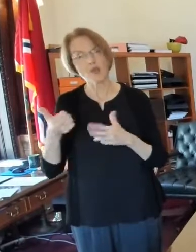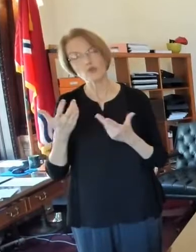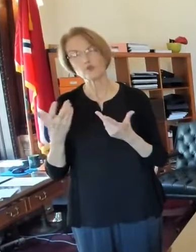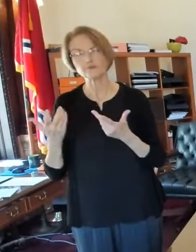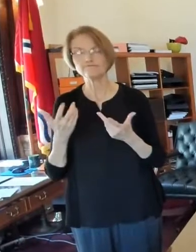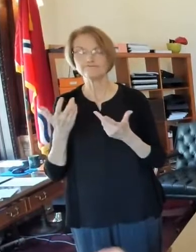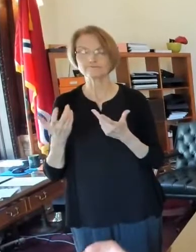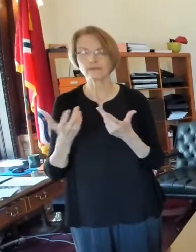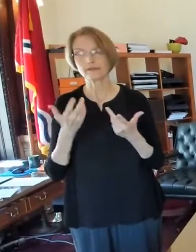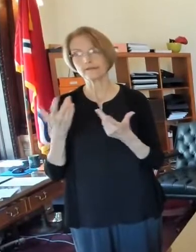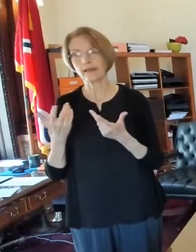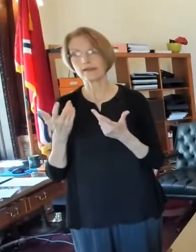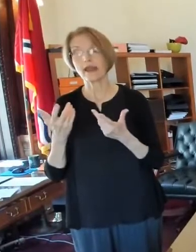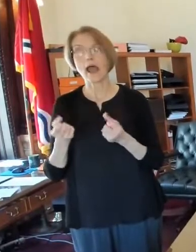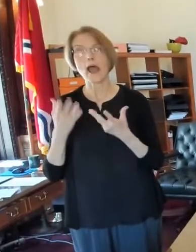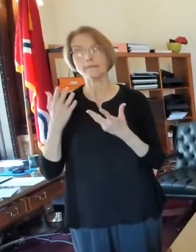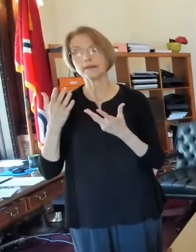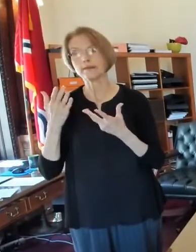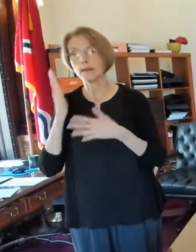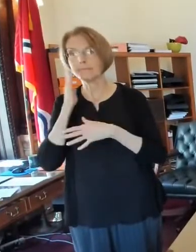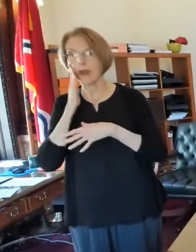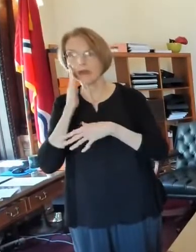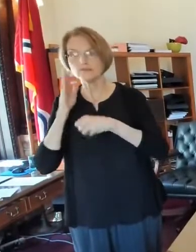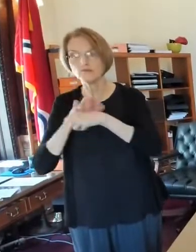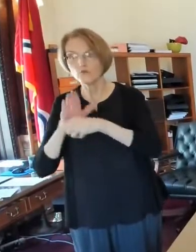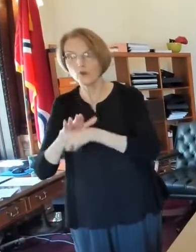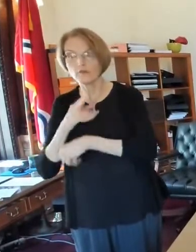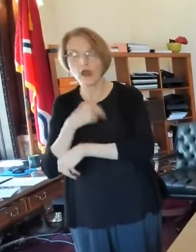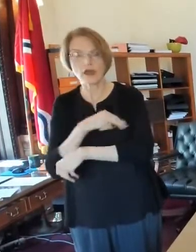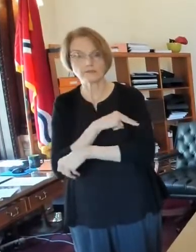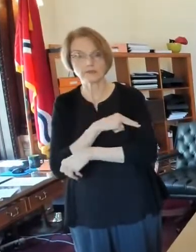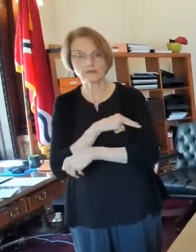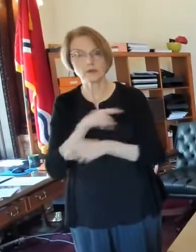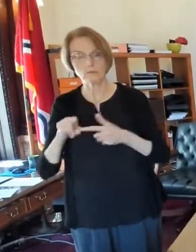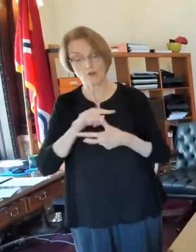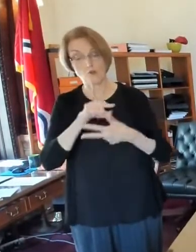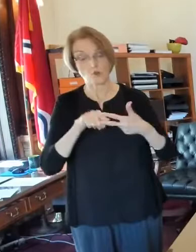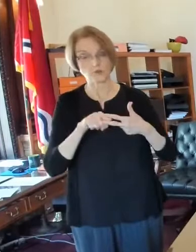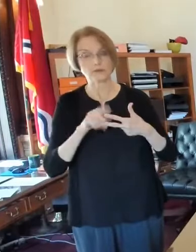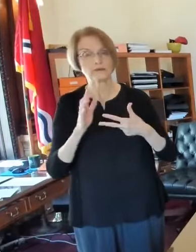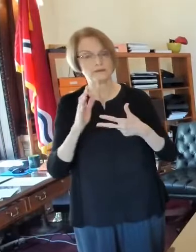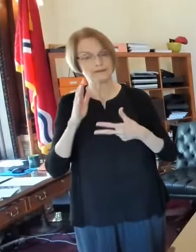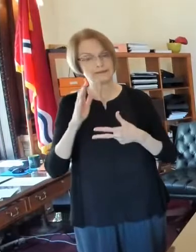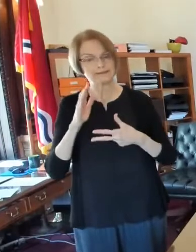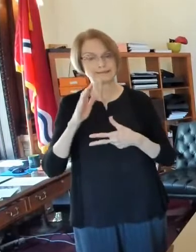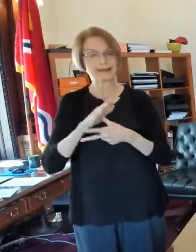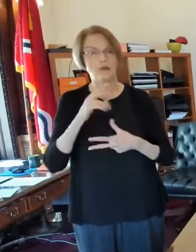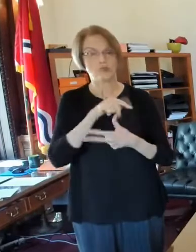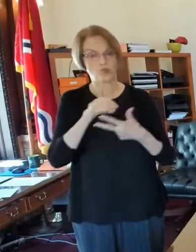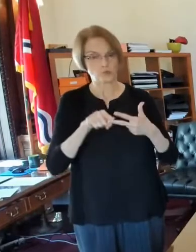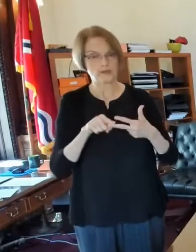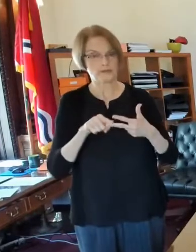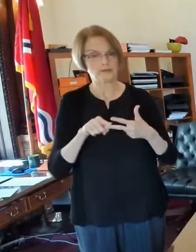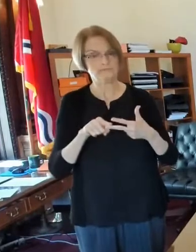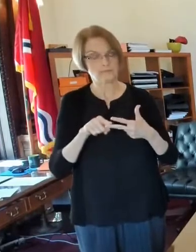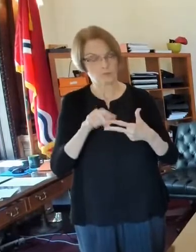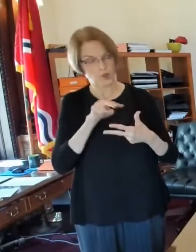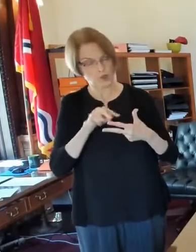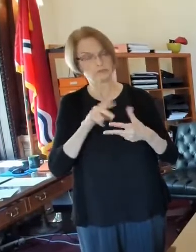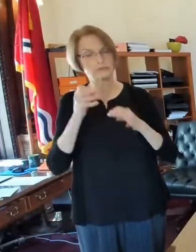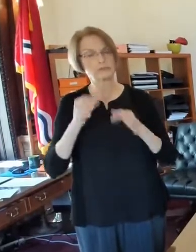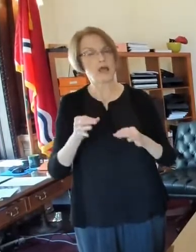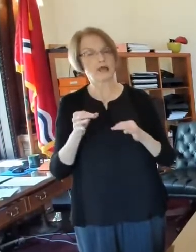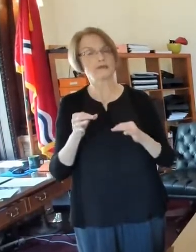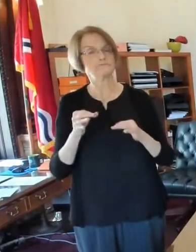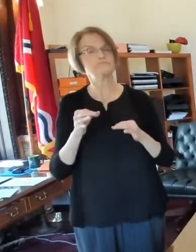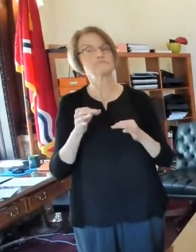with occupancy in hospitals and that sort of thing. But those three things are the top three things that we look at. How many new cases